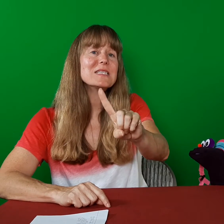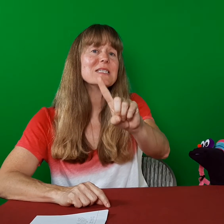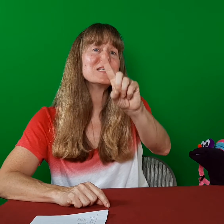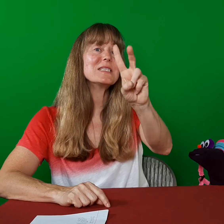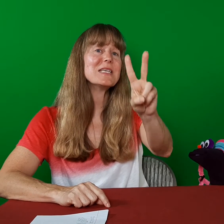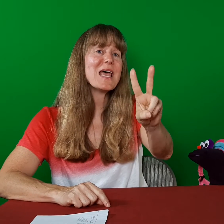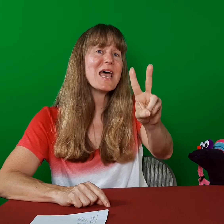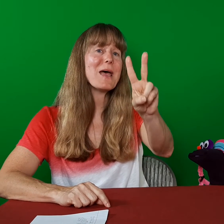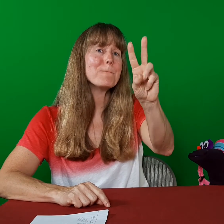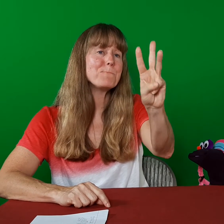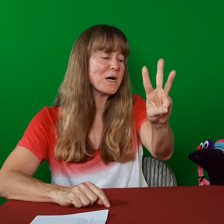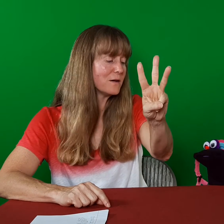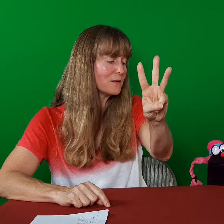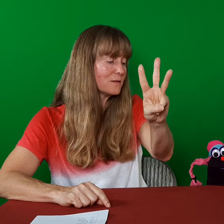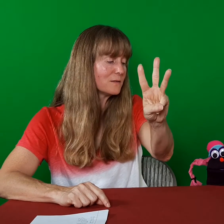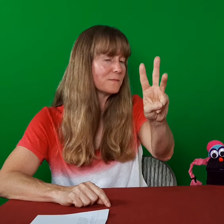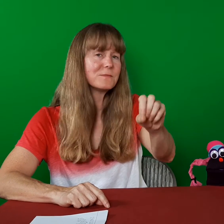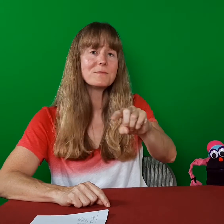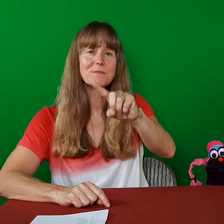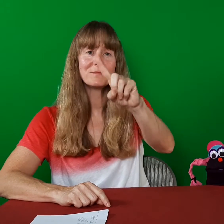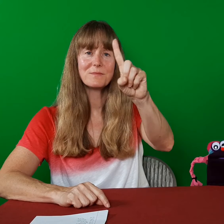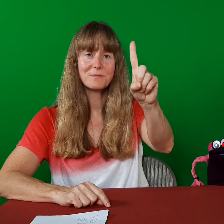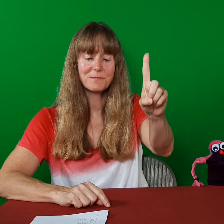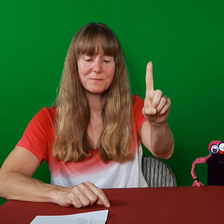Sip. Sip.